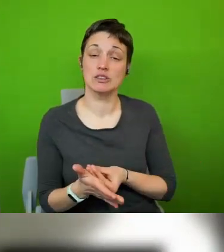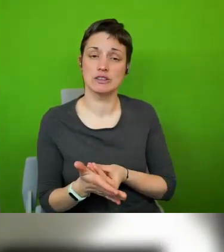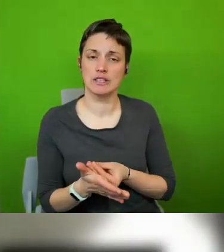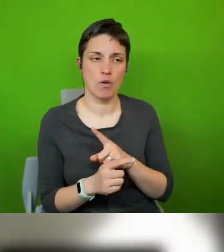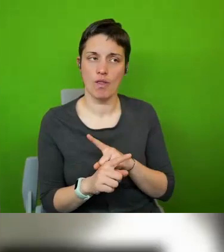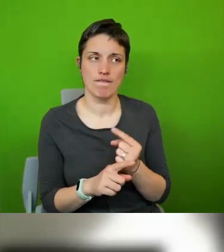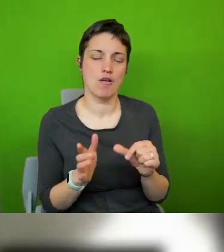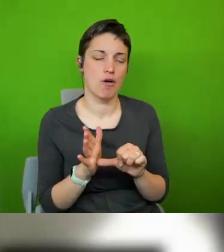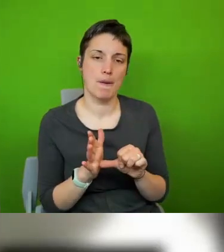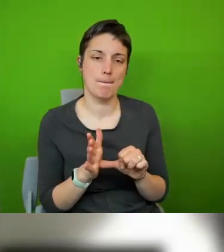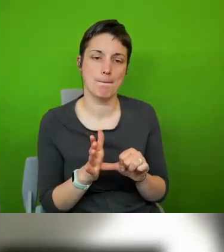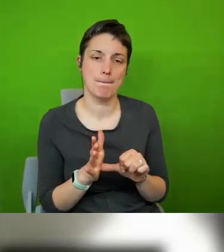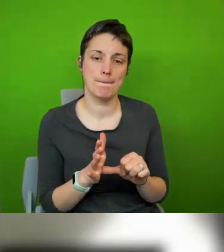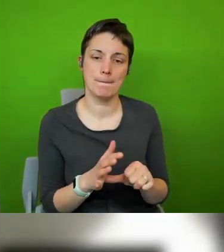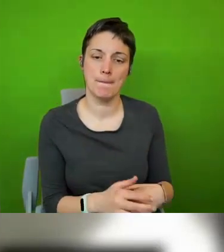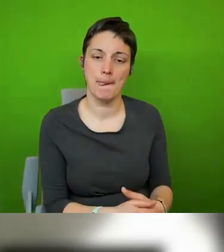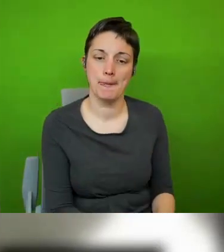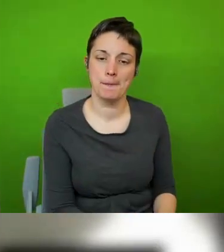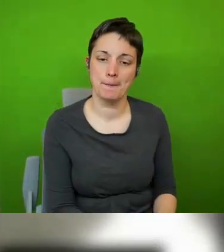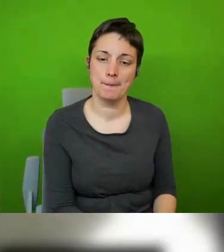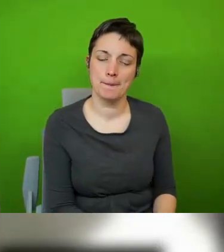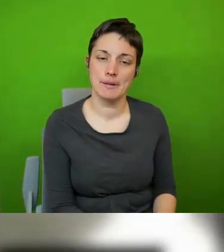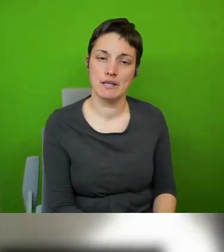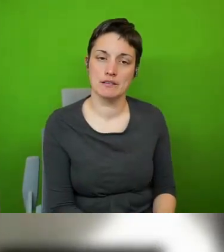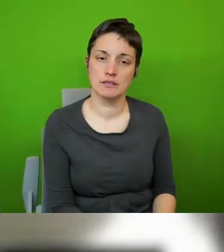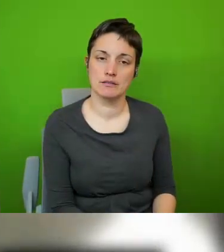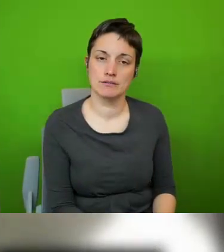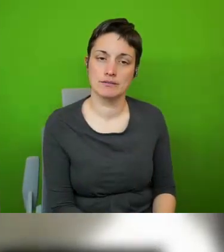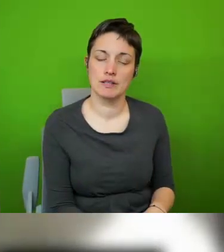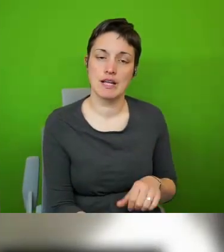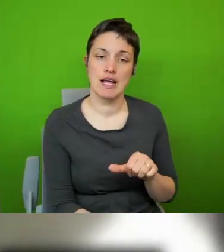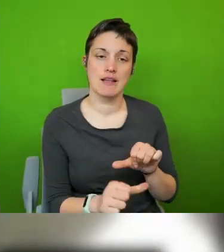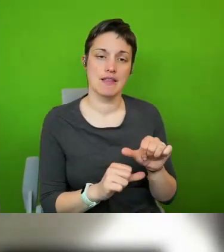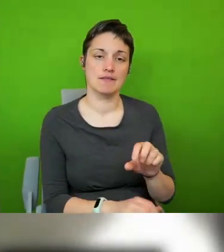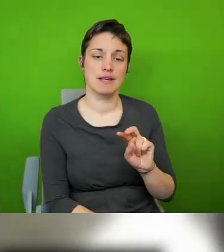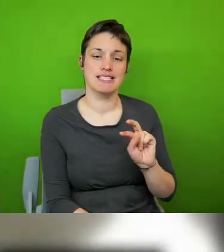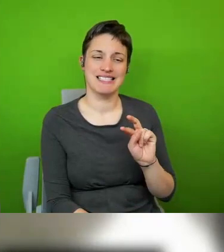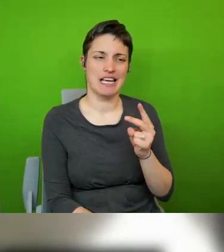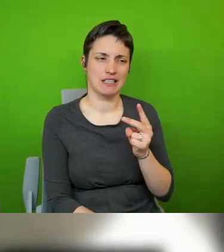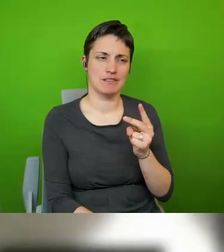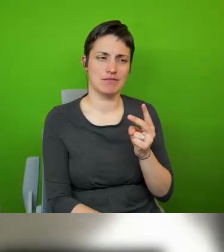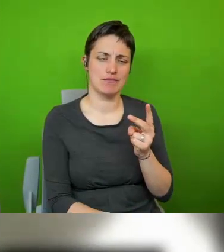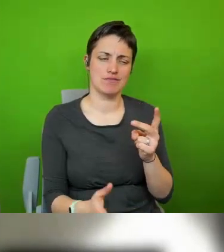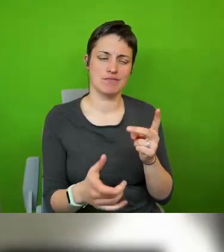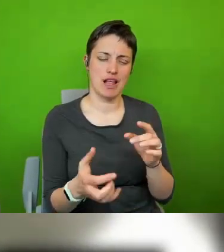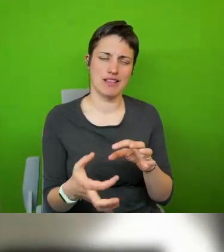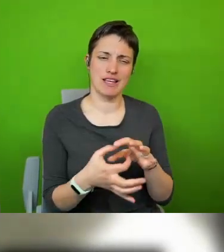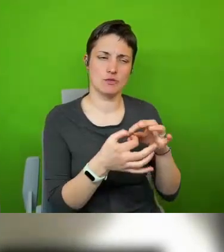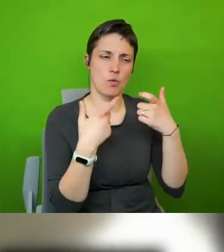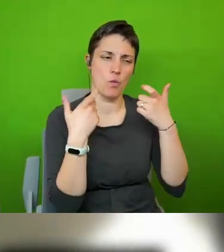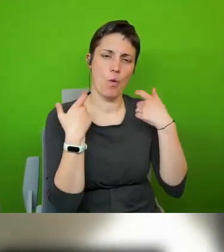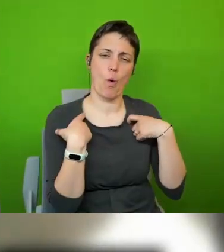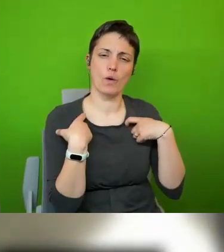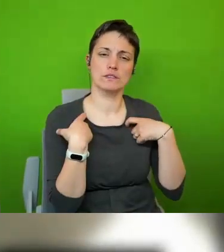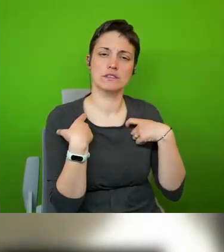problem um and have a second layer of of uh court decisions on on compensation then so